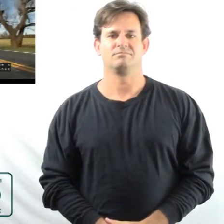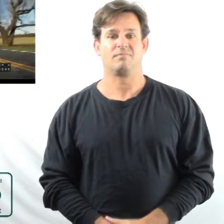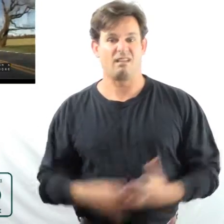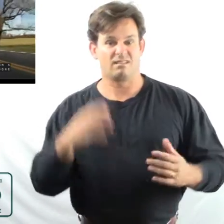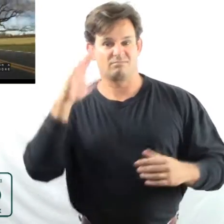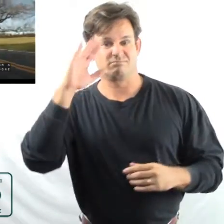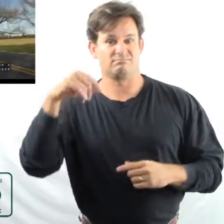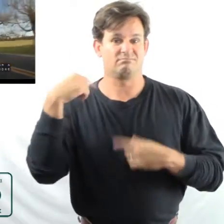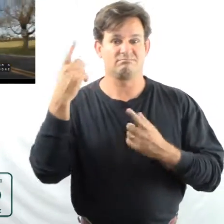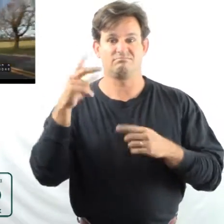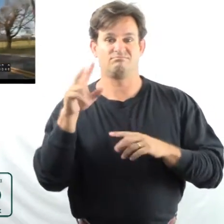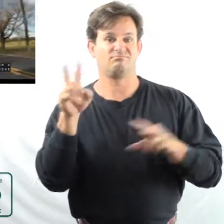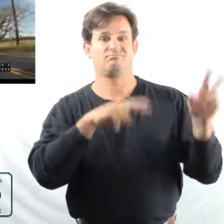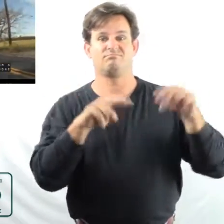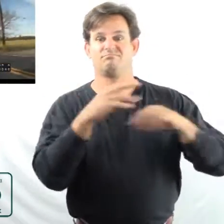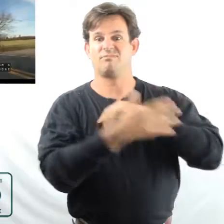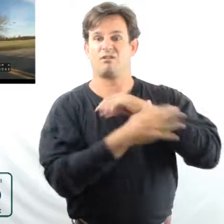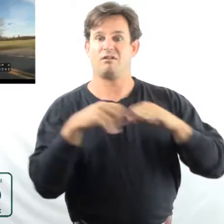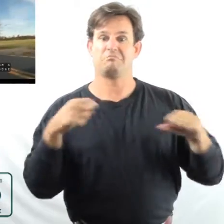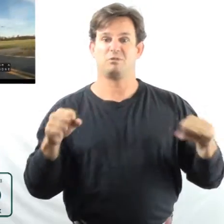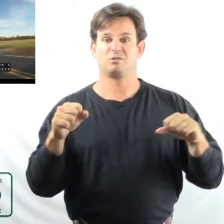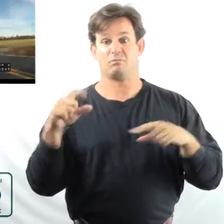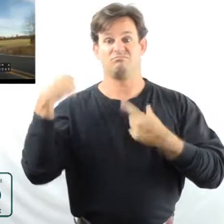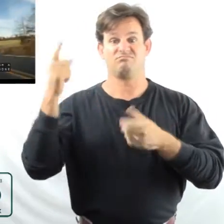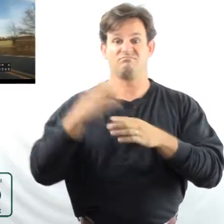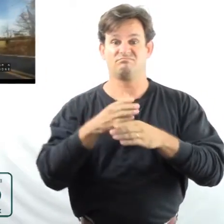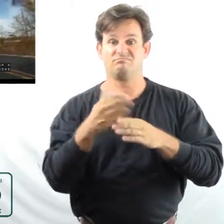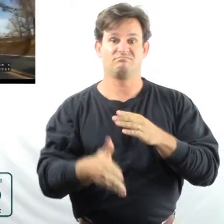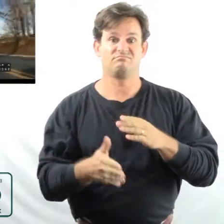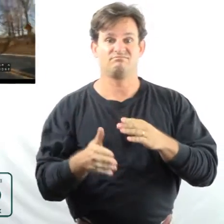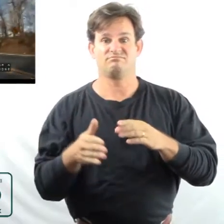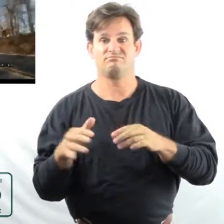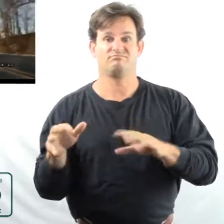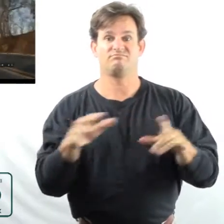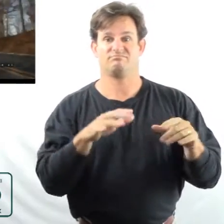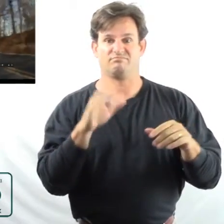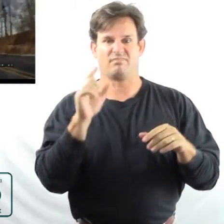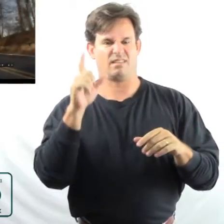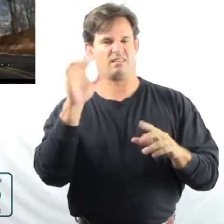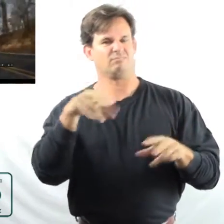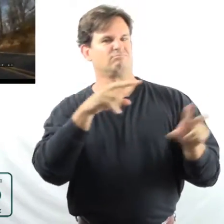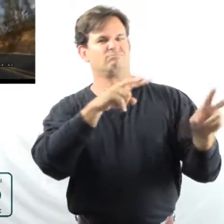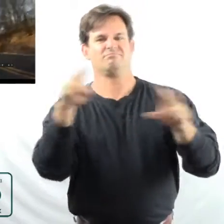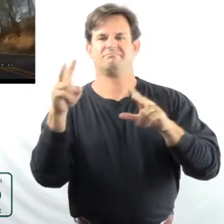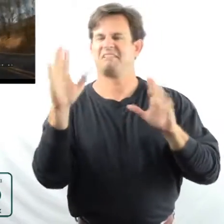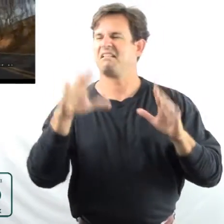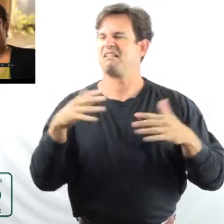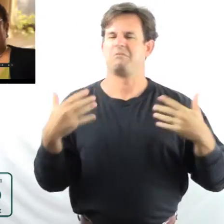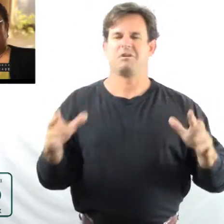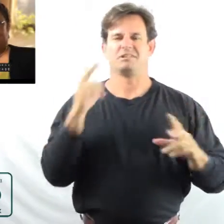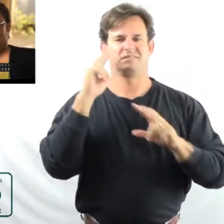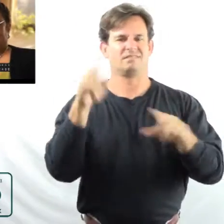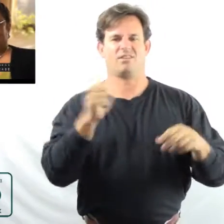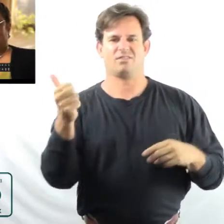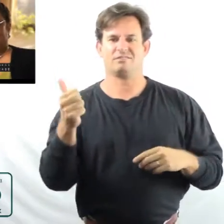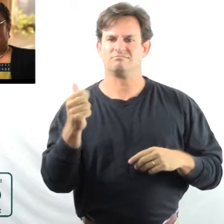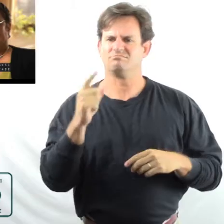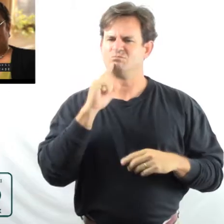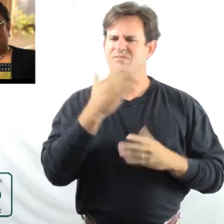To see the country from a motorcycle, once you've done that, you never want to see it any other way. It really is one of the best things